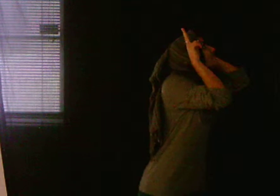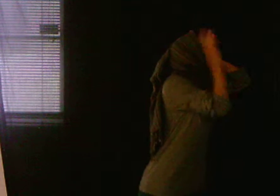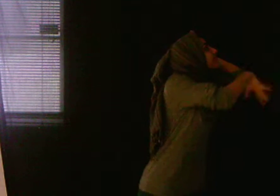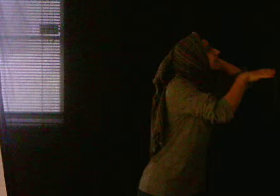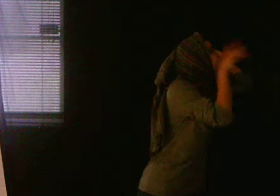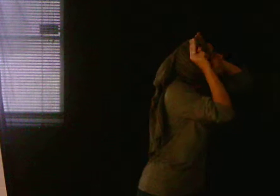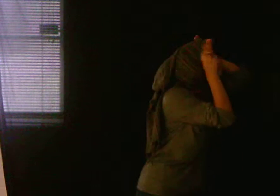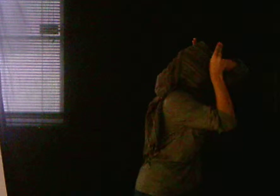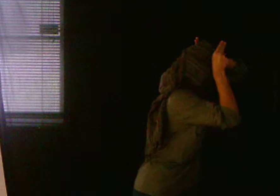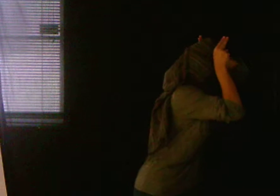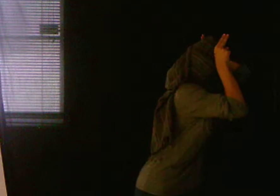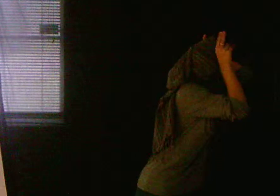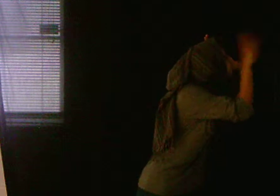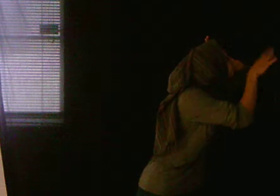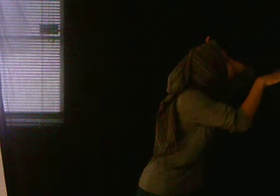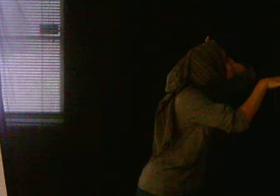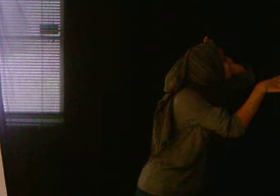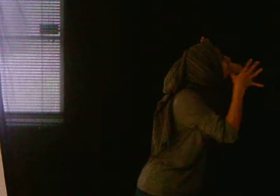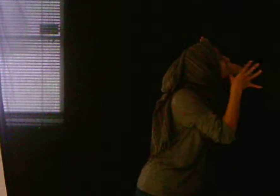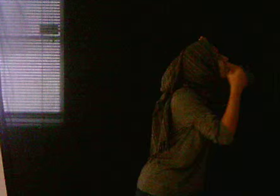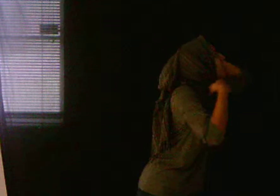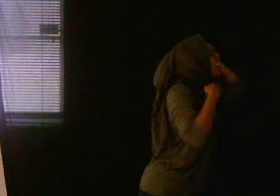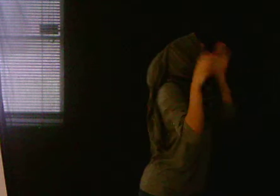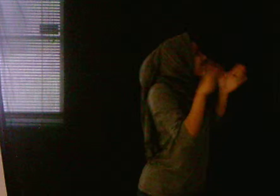I am running away.